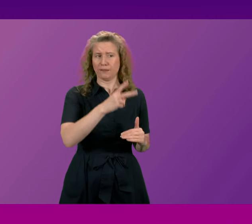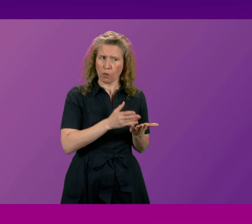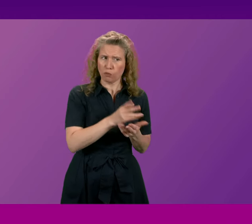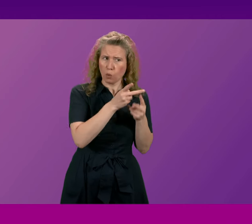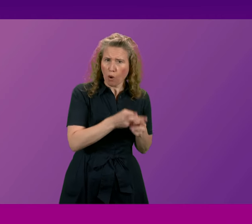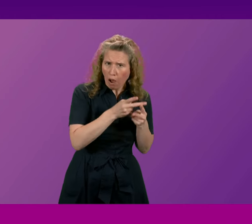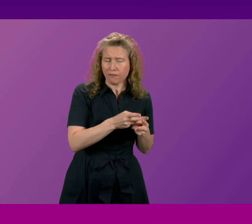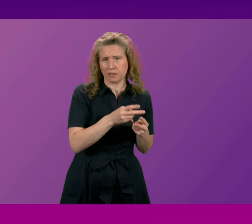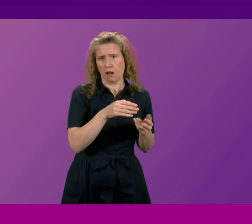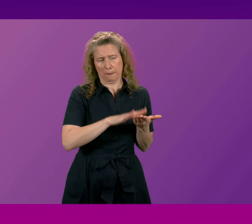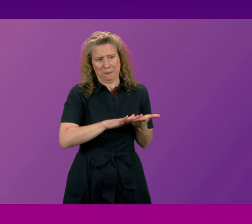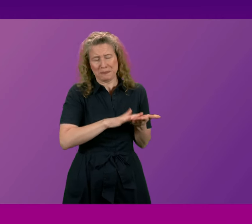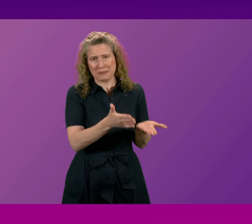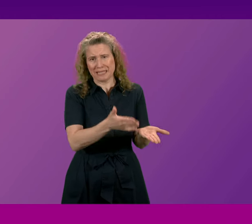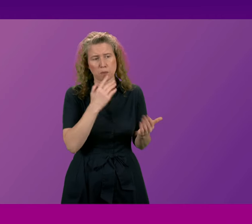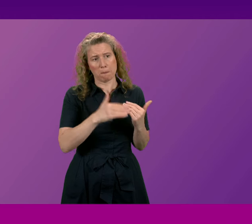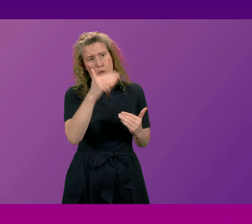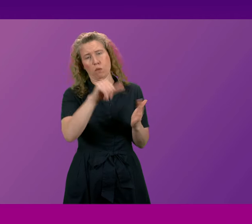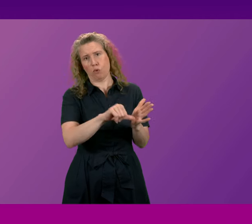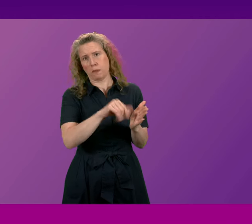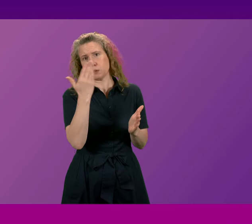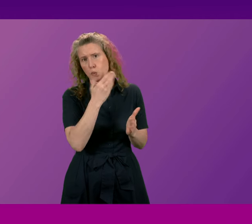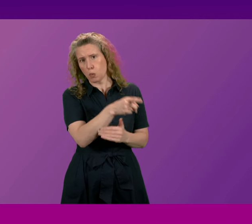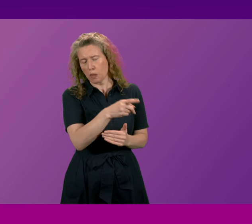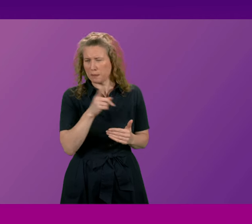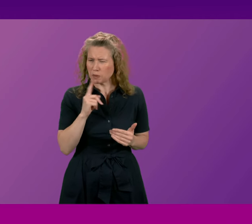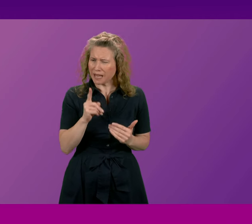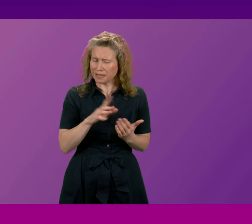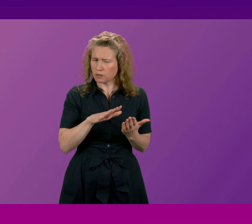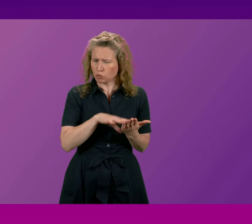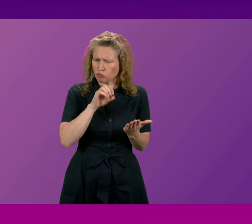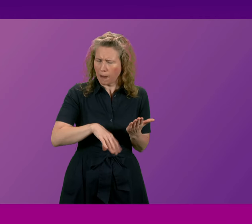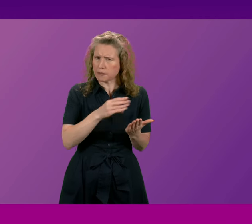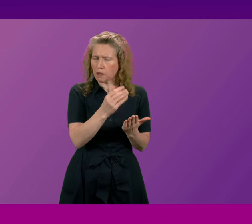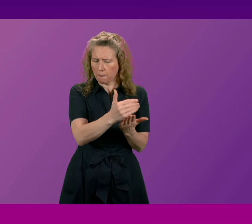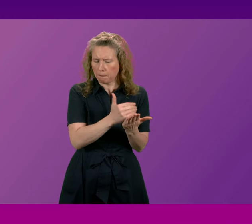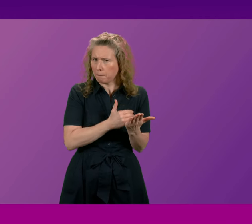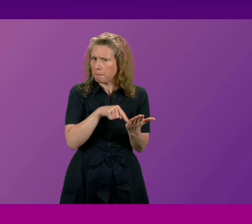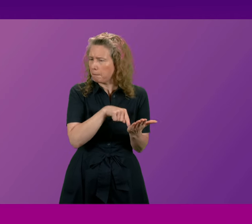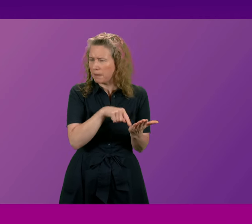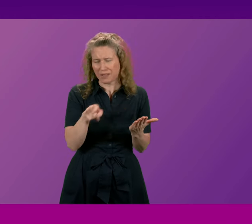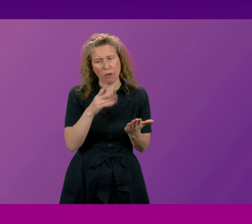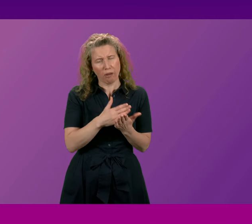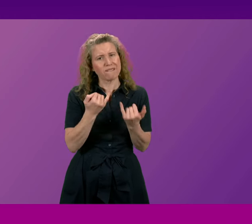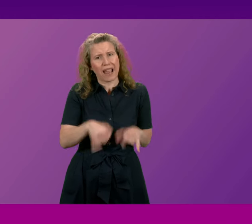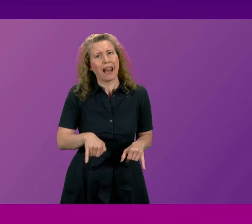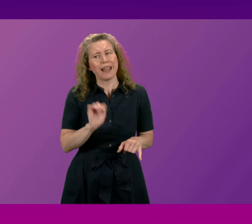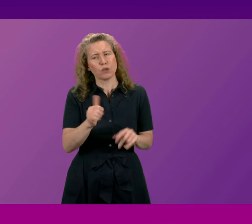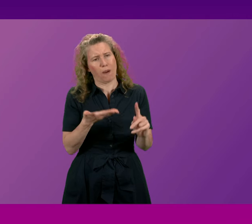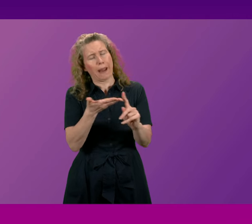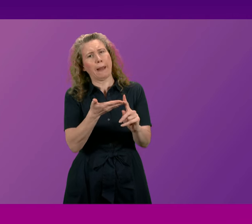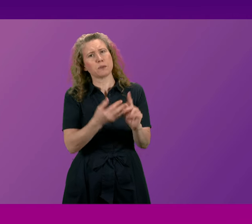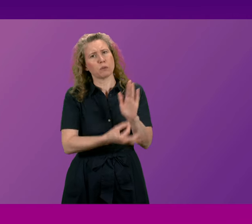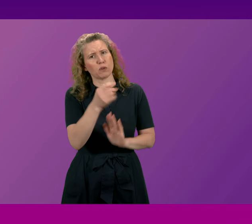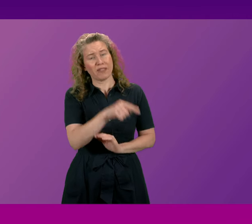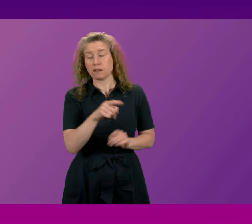promised to scrap the exclusions for care experienced children it's clear from this report that the Scottish Government is failing in this mission now